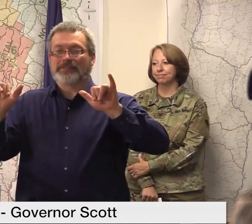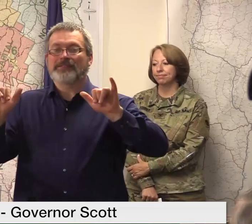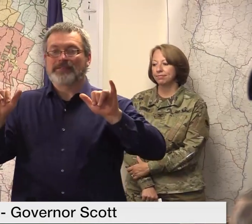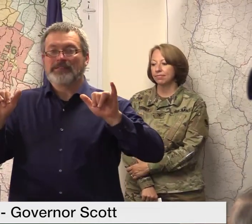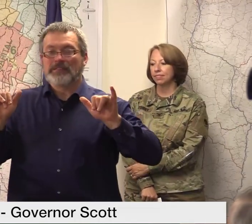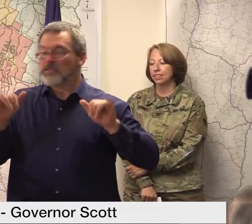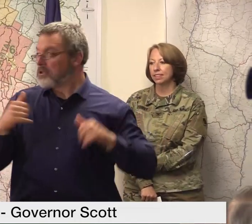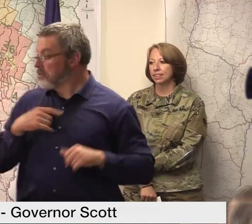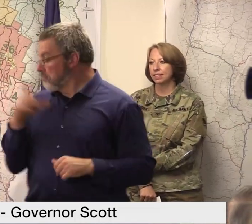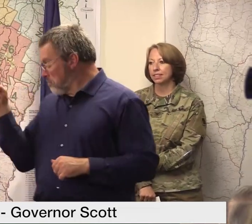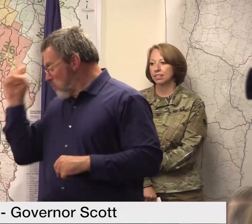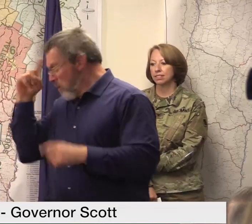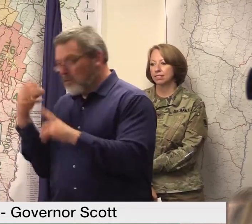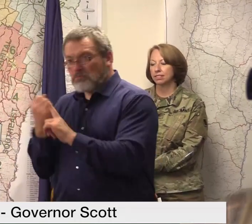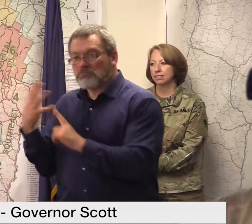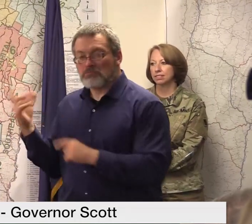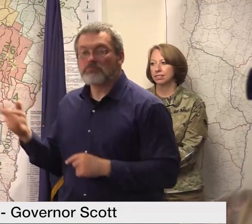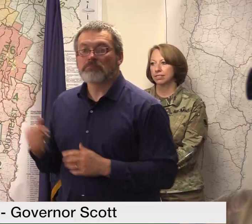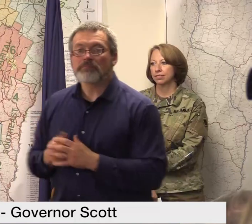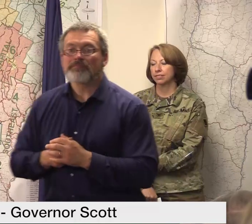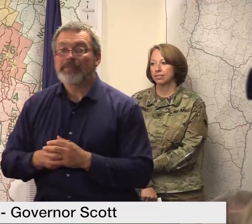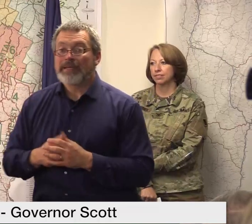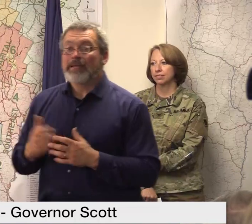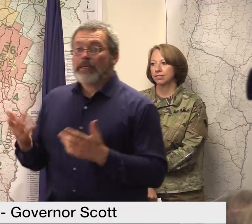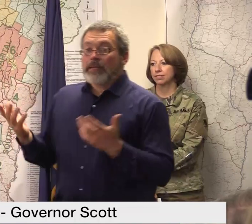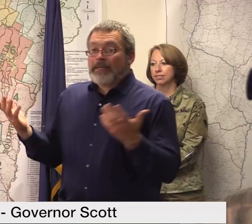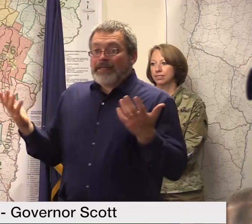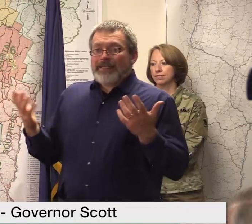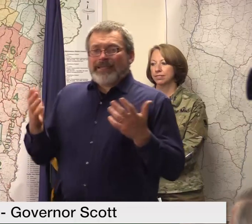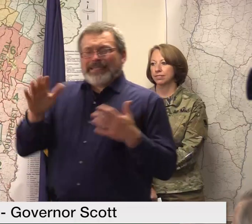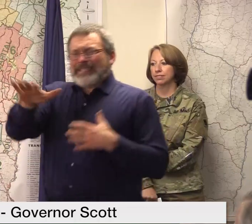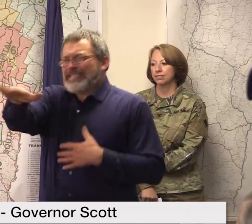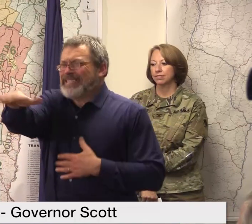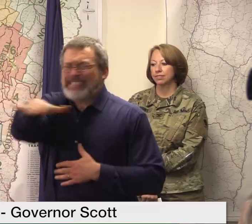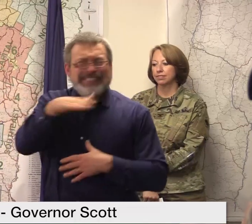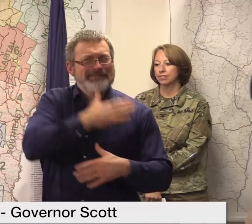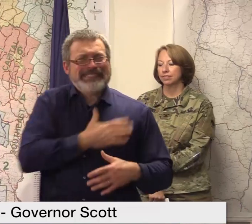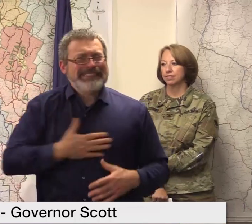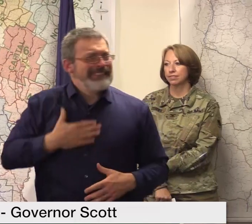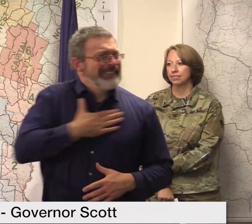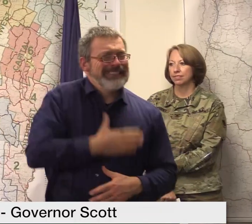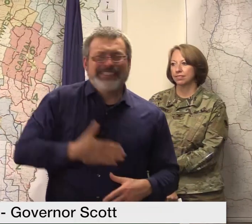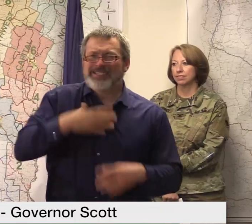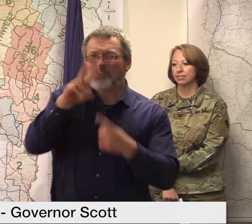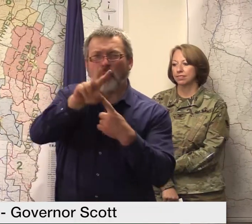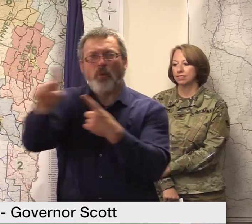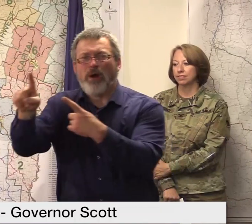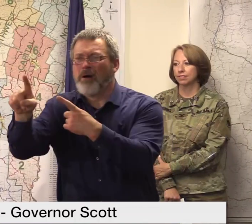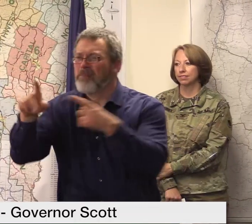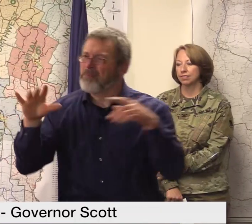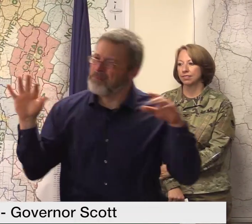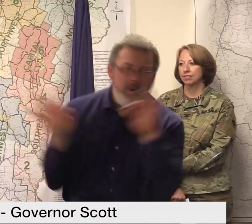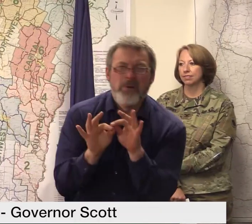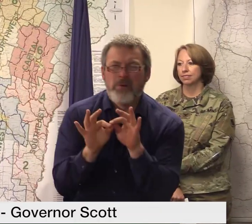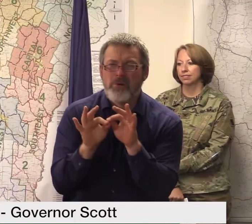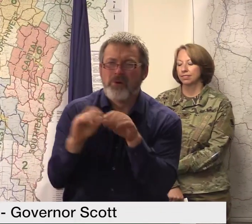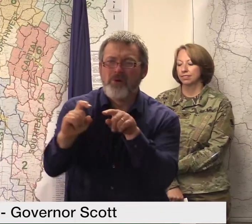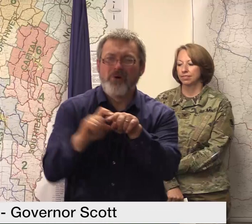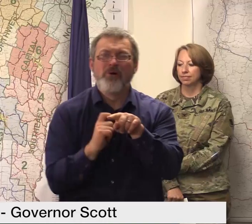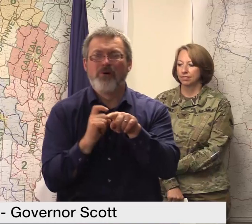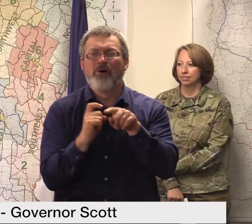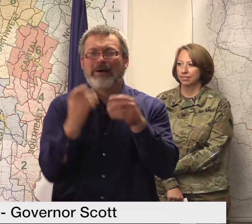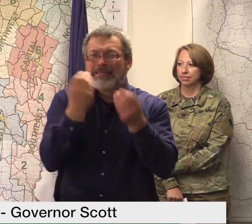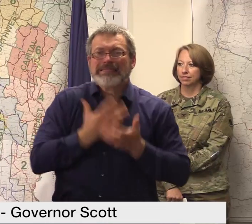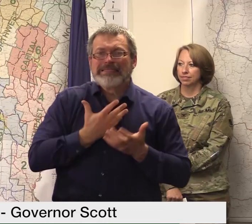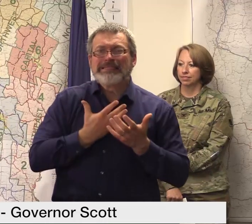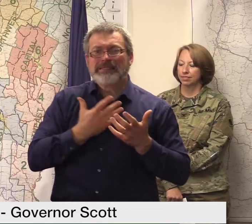again reporting that the image to 211 is so important because the congressional delegation is working on a supplemental